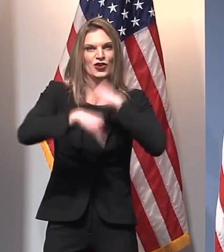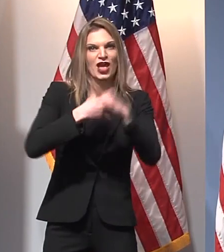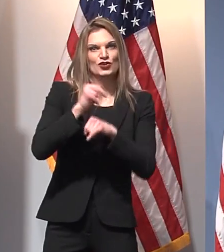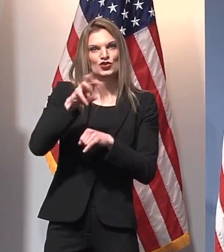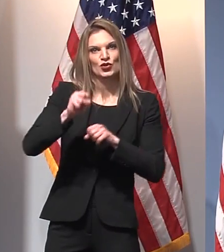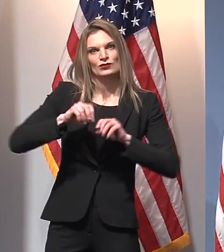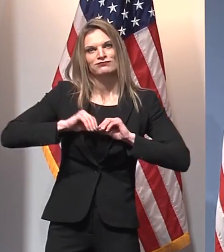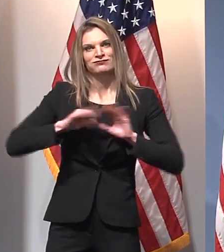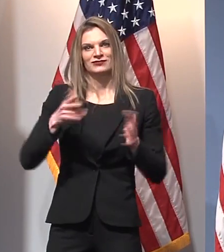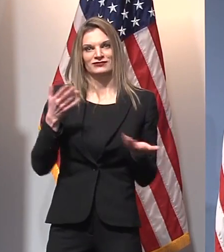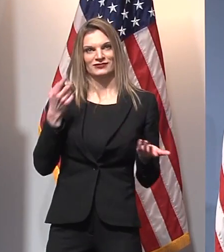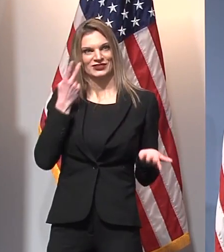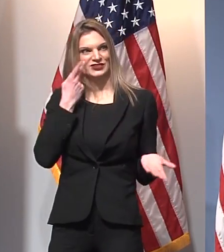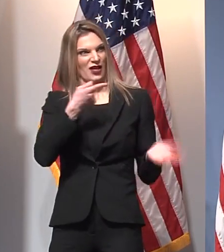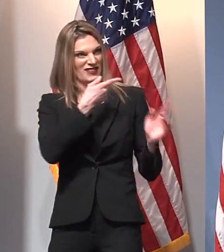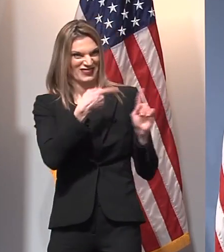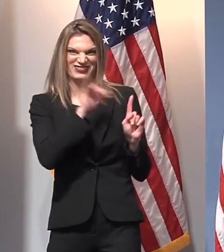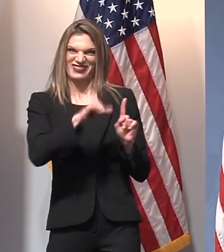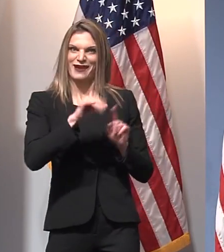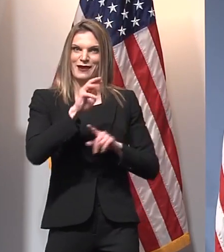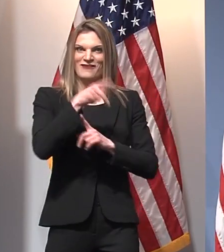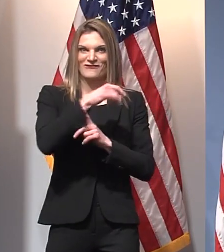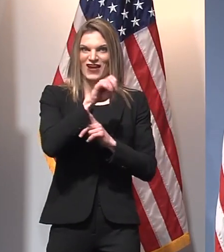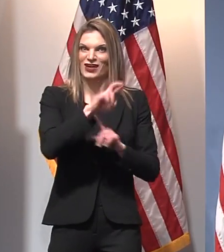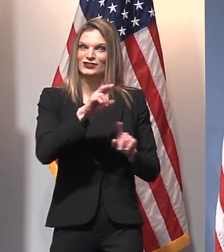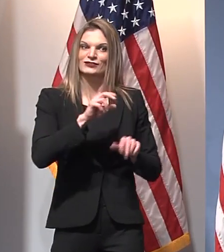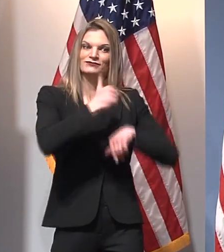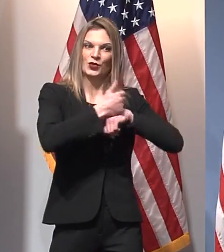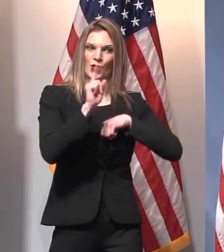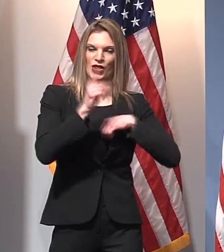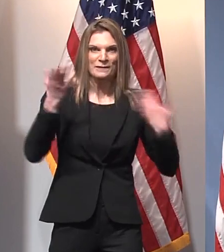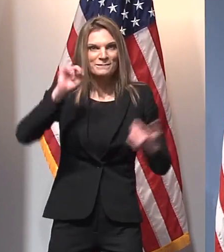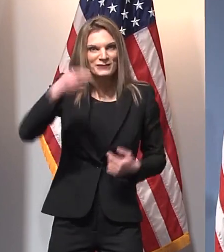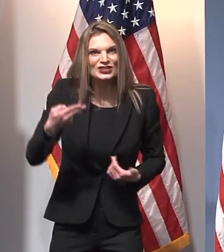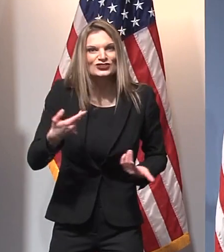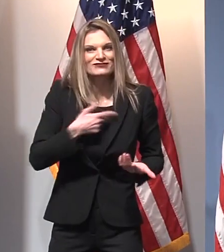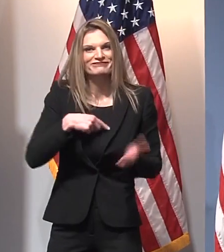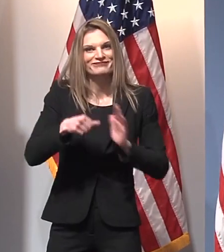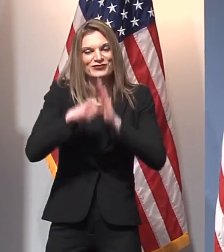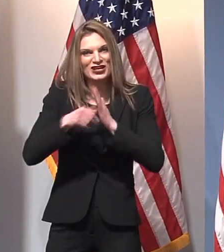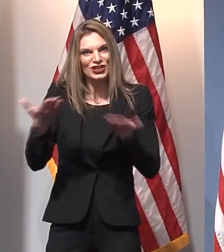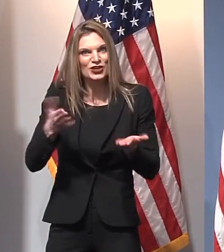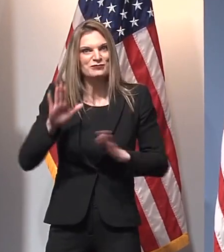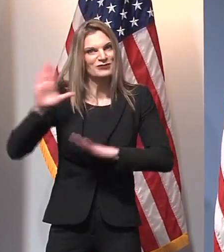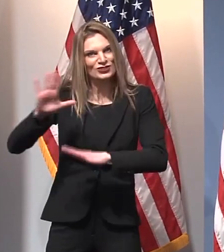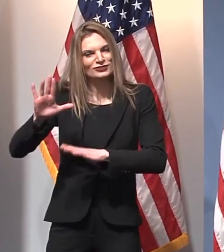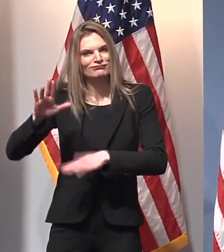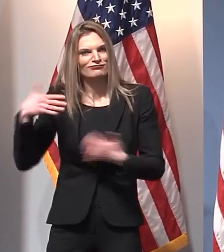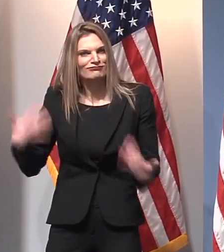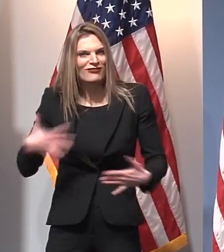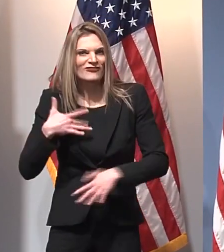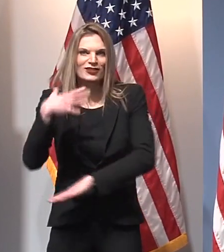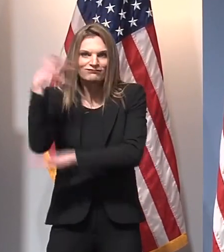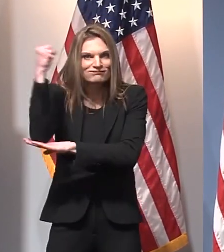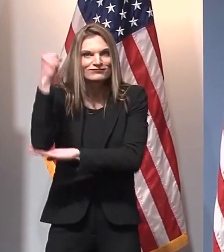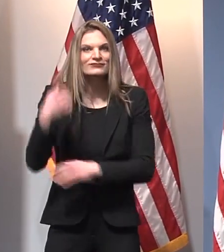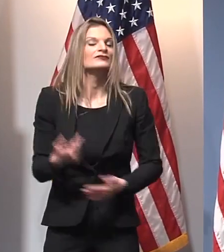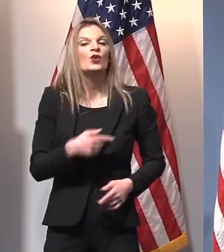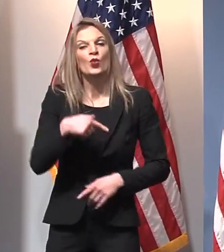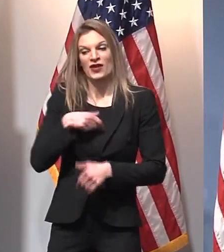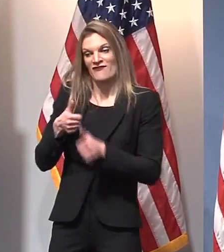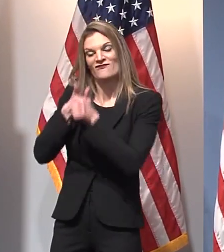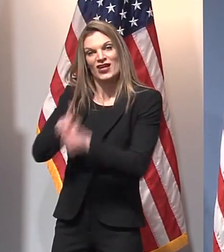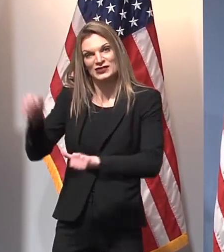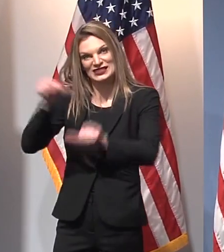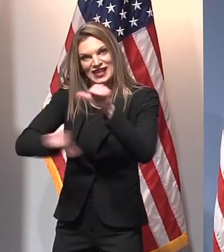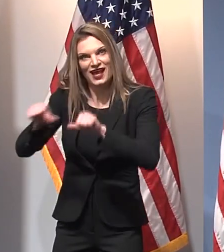news as vaccines rolled out. You know, their motto is, science will win. If we follow the science, we protect lives. If we follow the